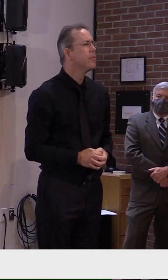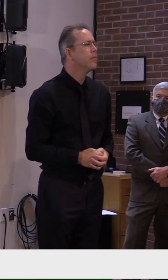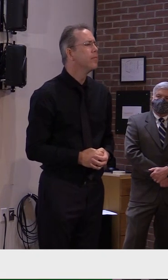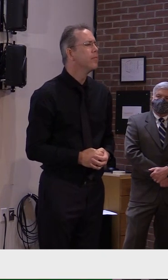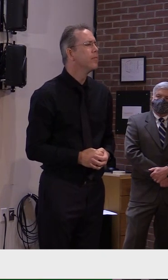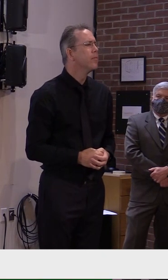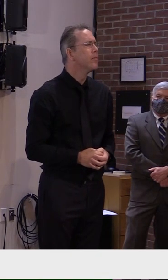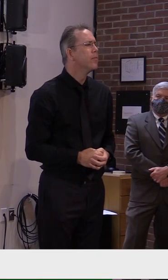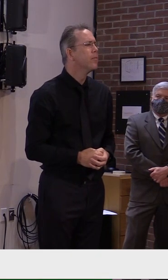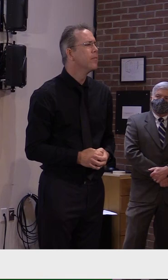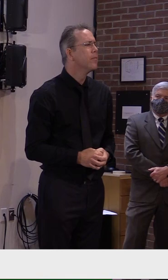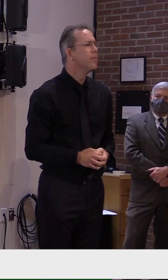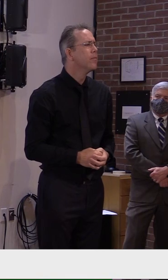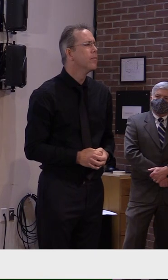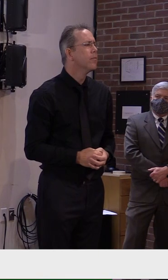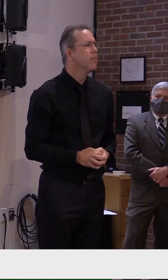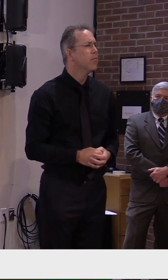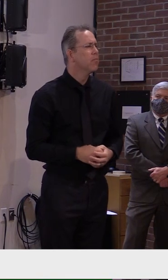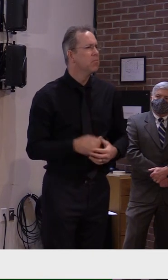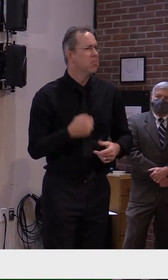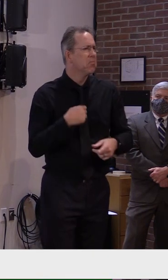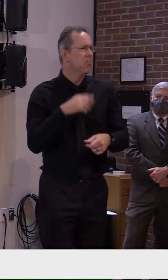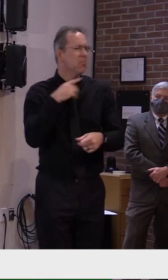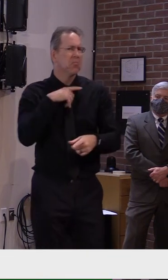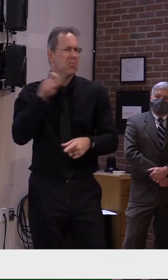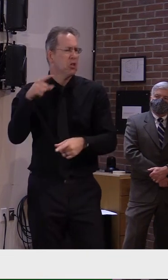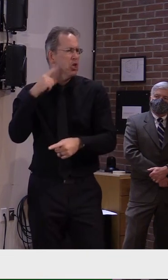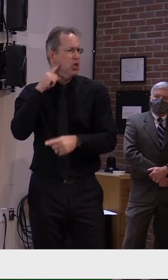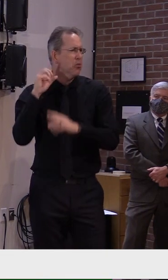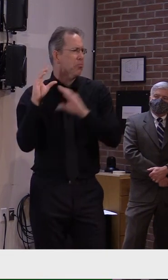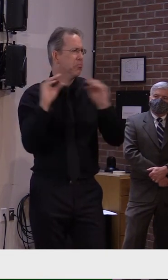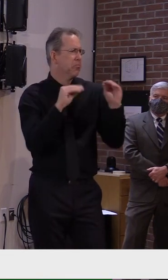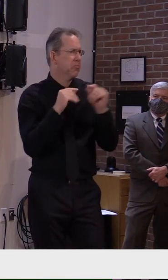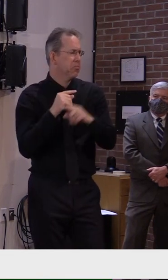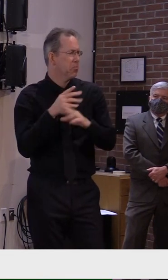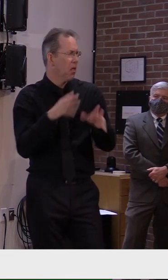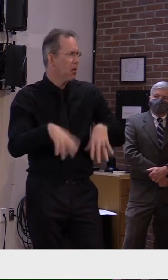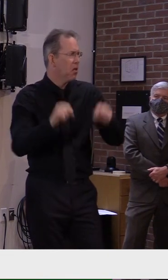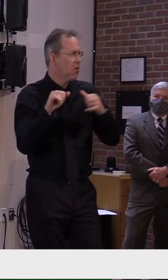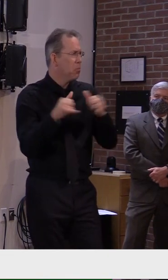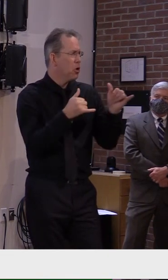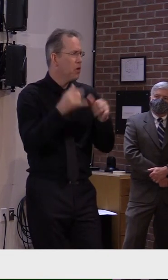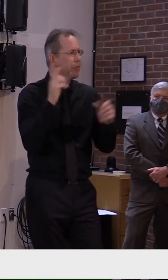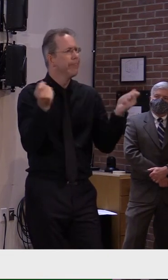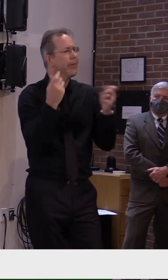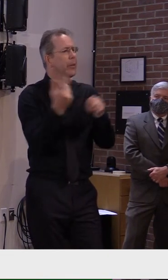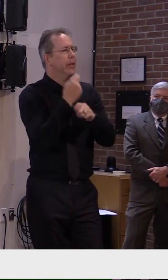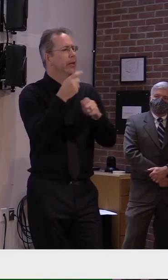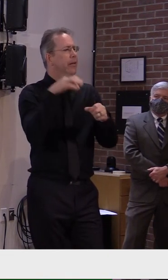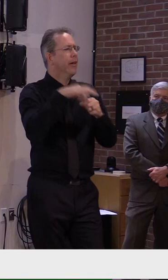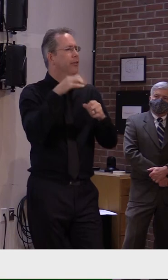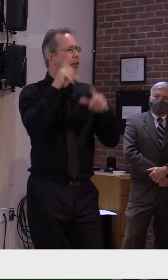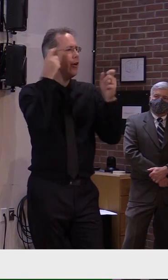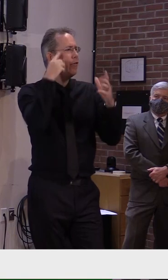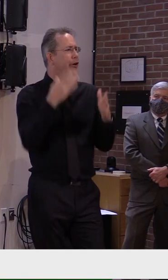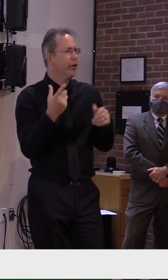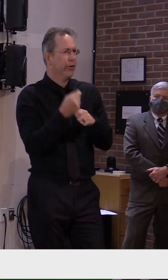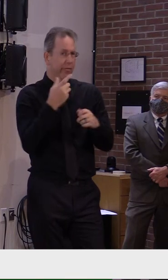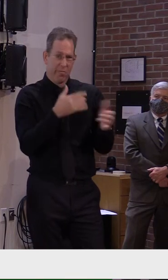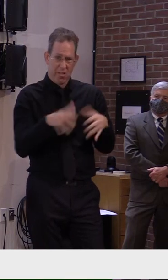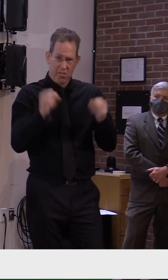Is that in the works or are you holding back on that thing? Yeah, that is not only inappropriate,